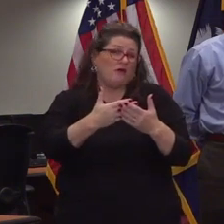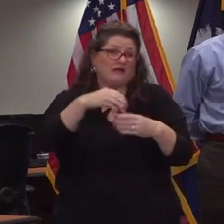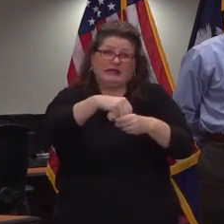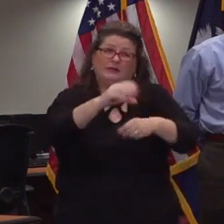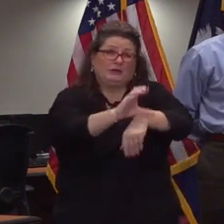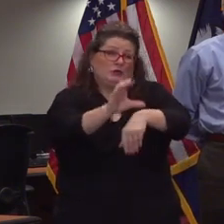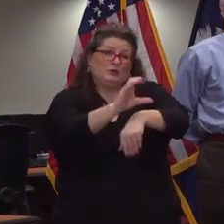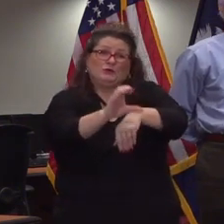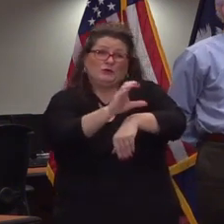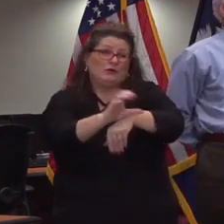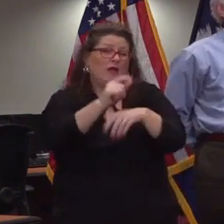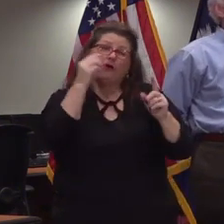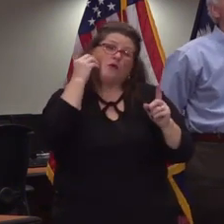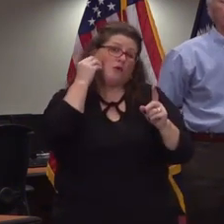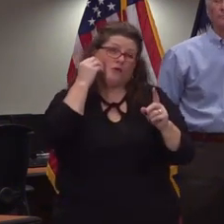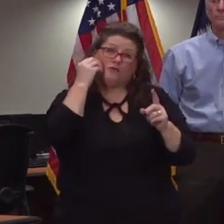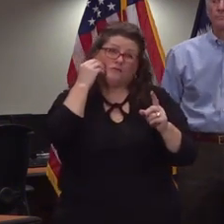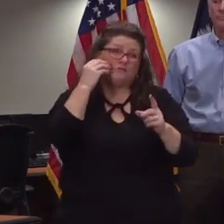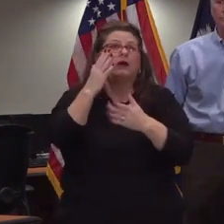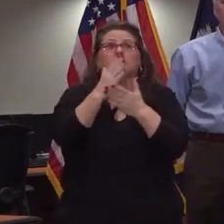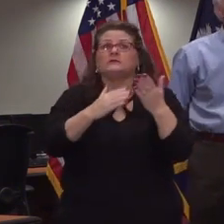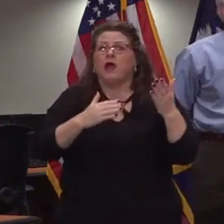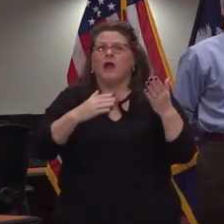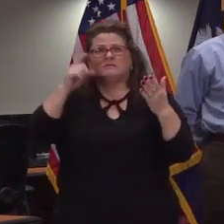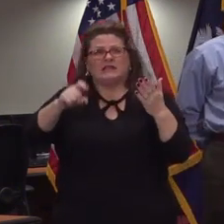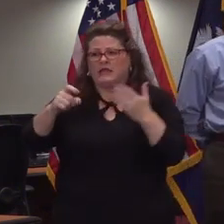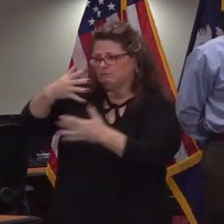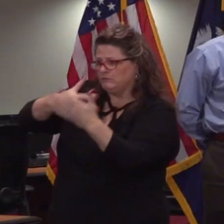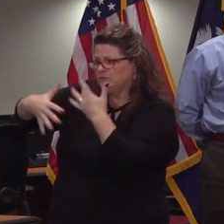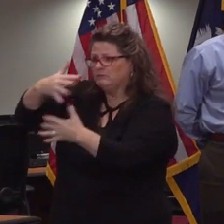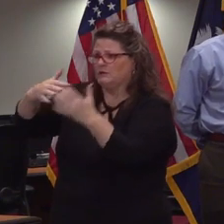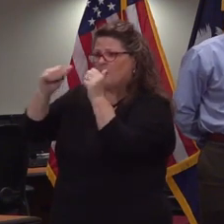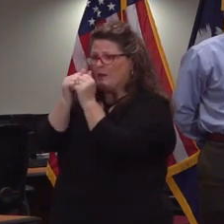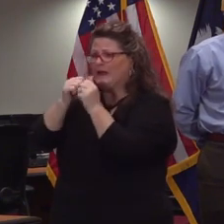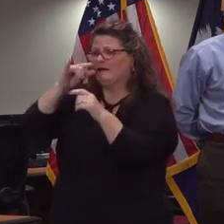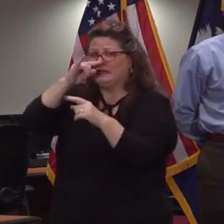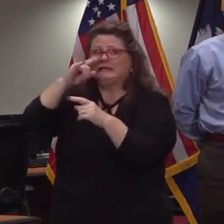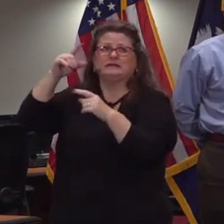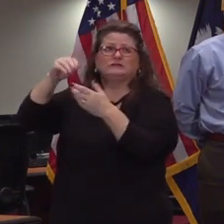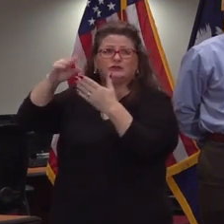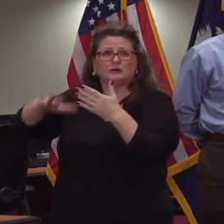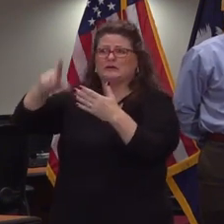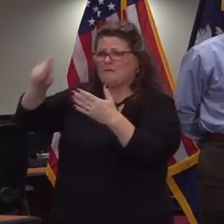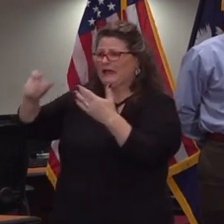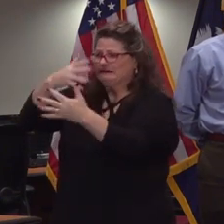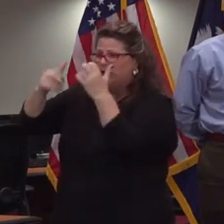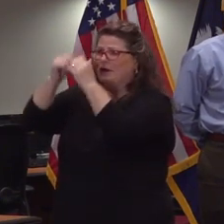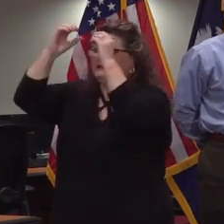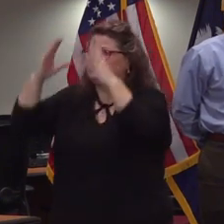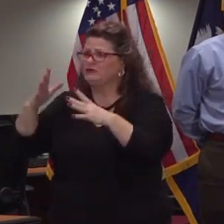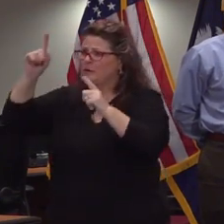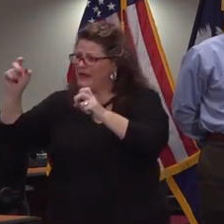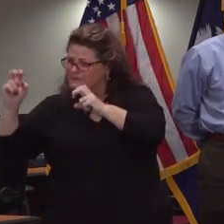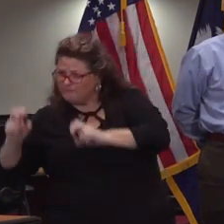thrive in a virtual environment others really need that relationship and so for those students we need to get them back together with